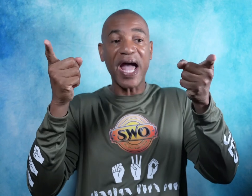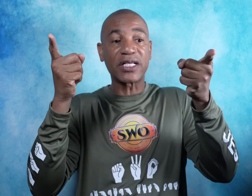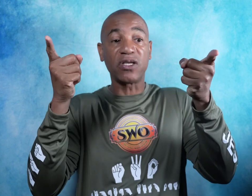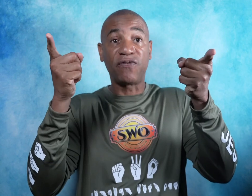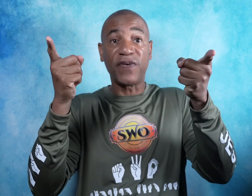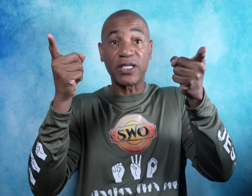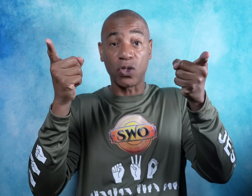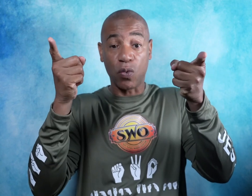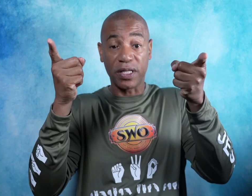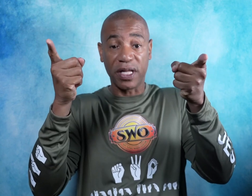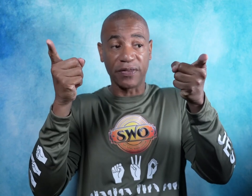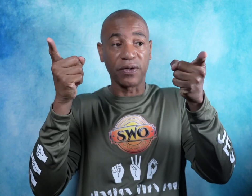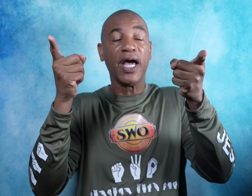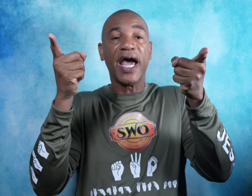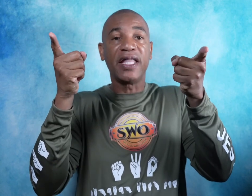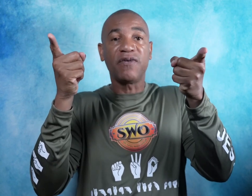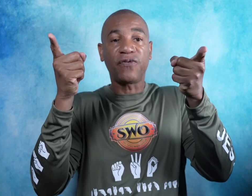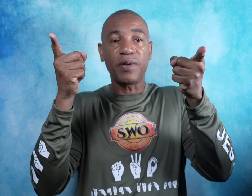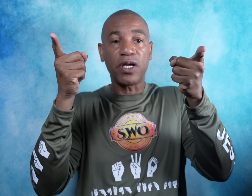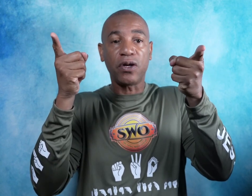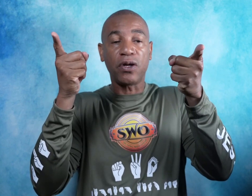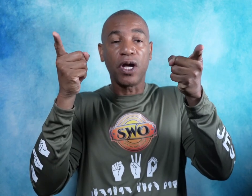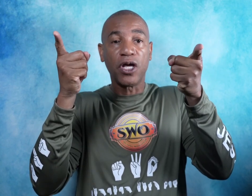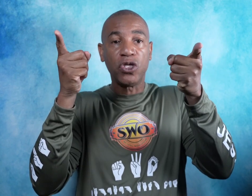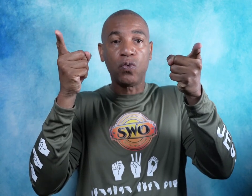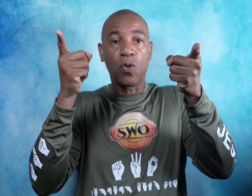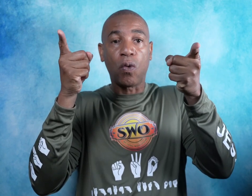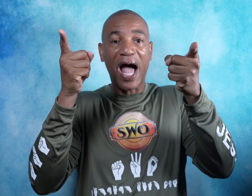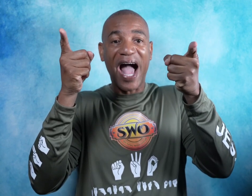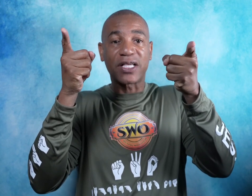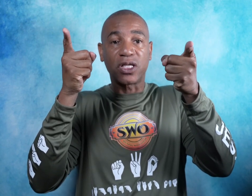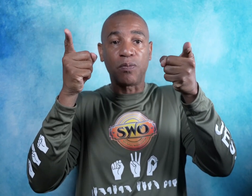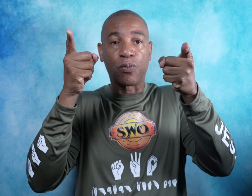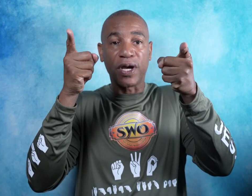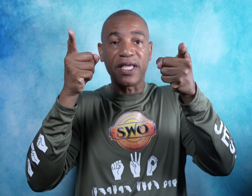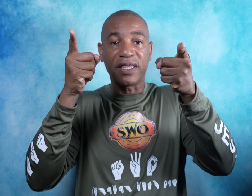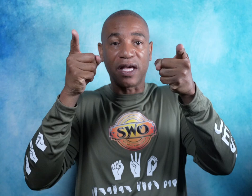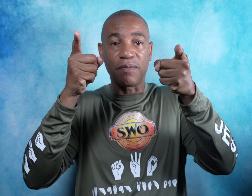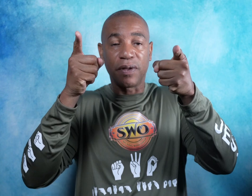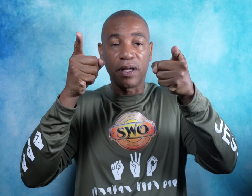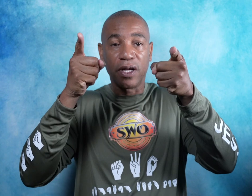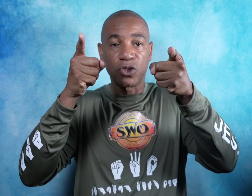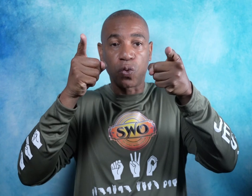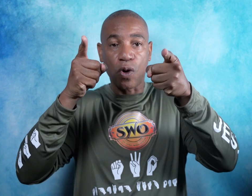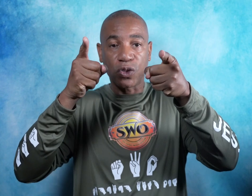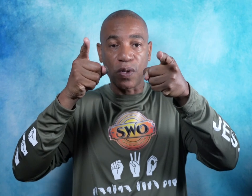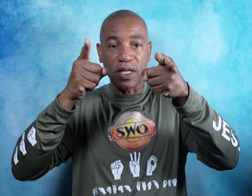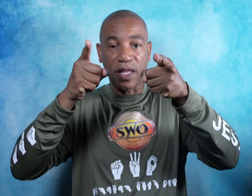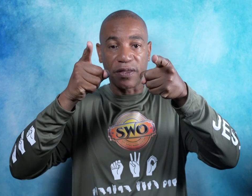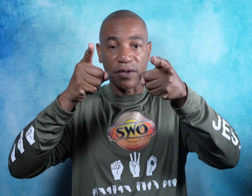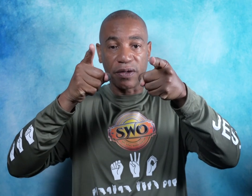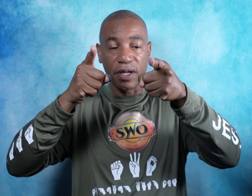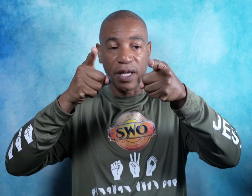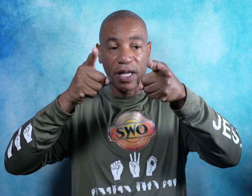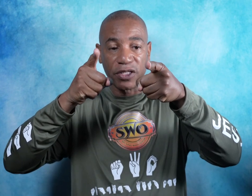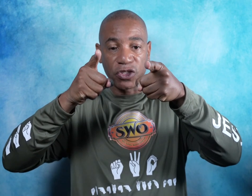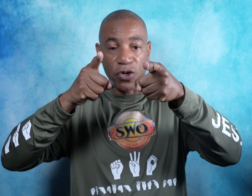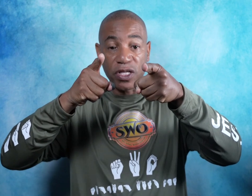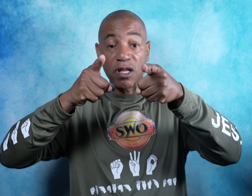actually facing one another, and then from here you will actually bring them towards one another, turning the